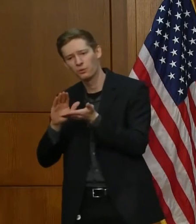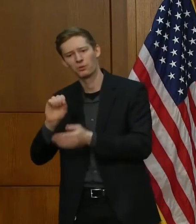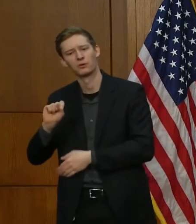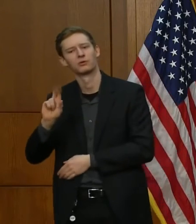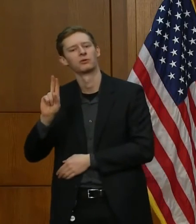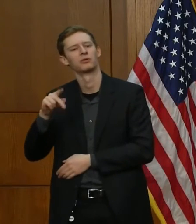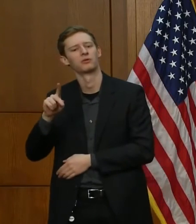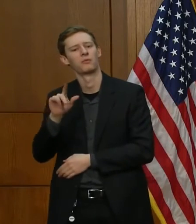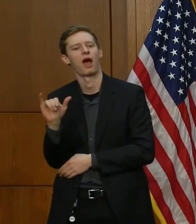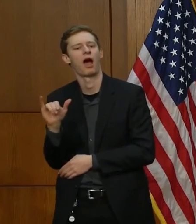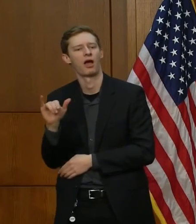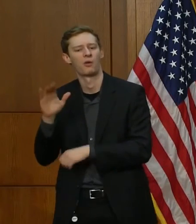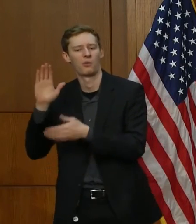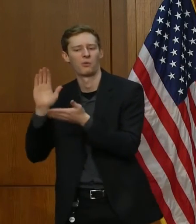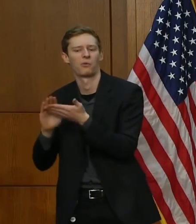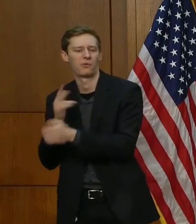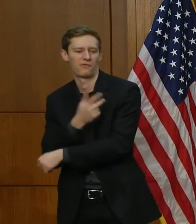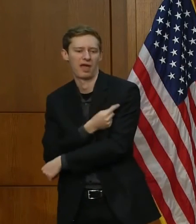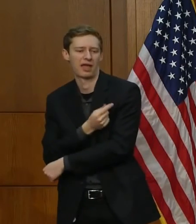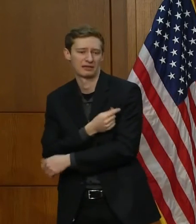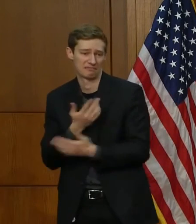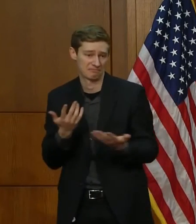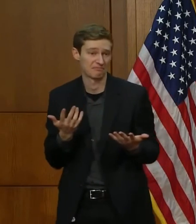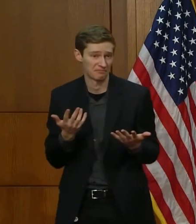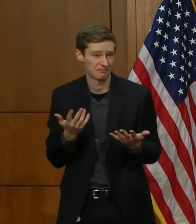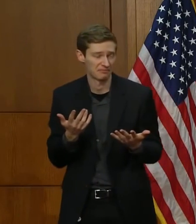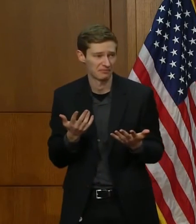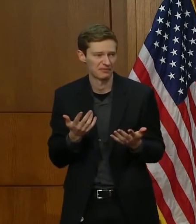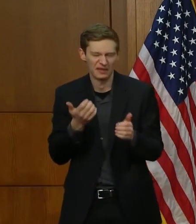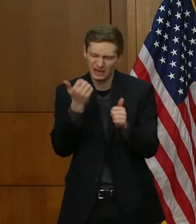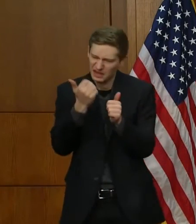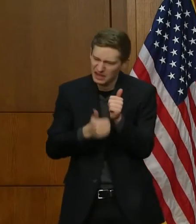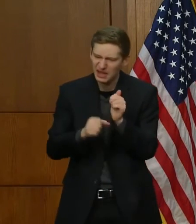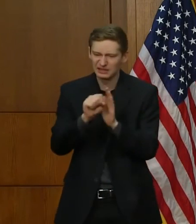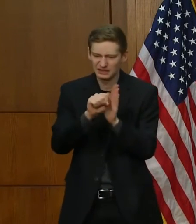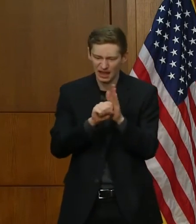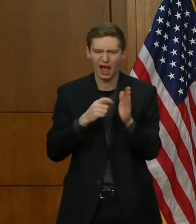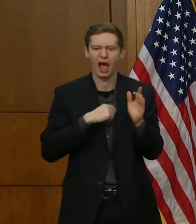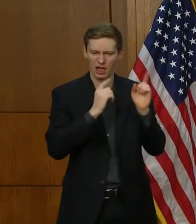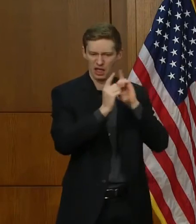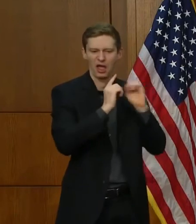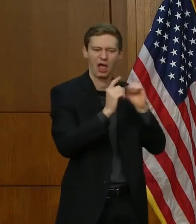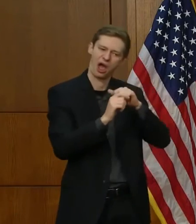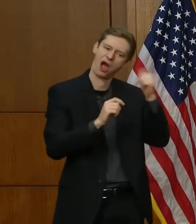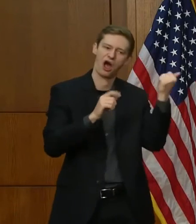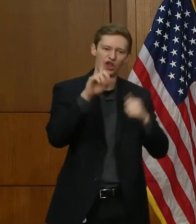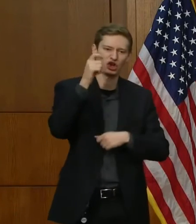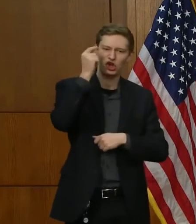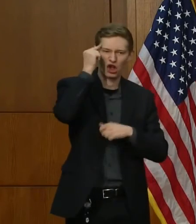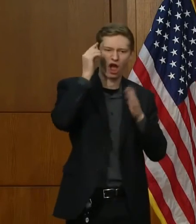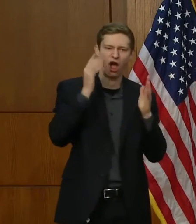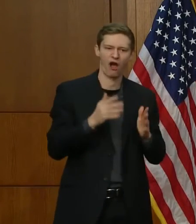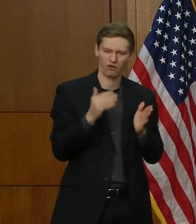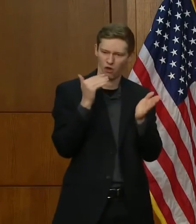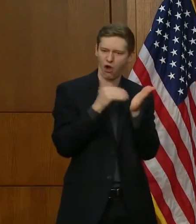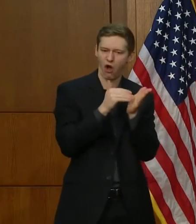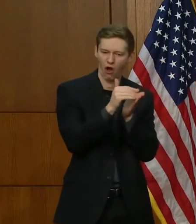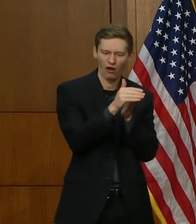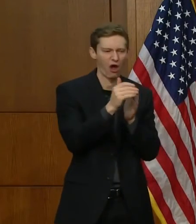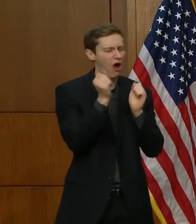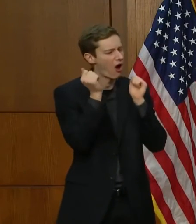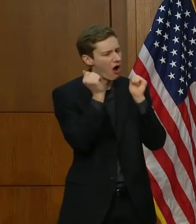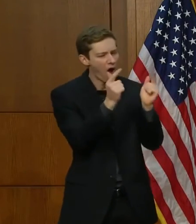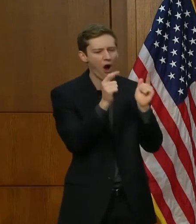Every state and I can promise you I talk to our governors frequently. Every state state wants more vaccine